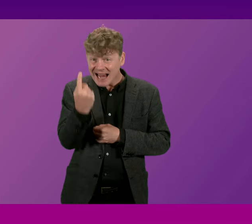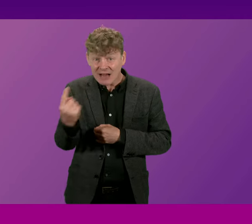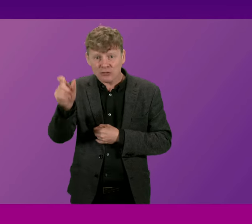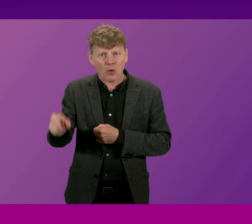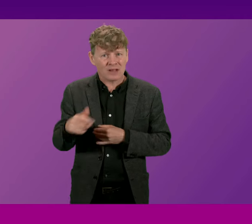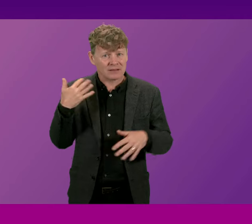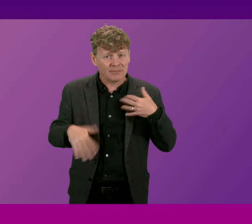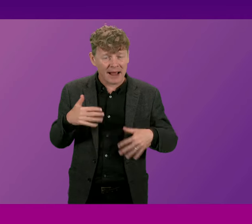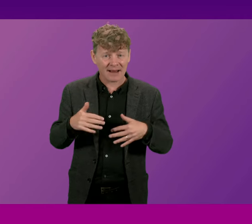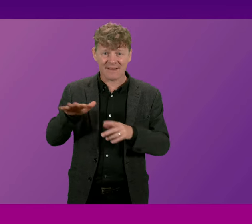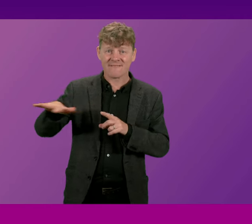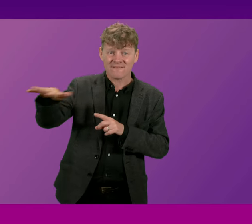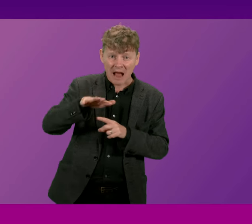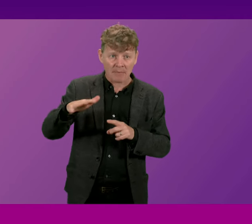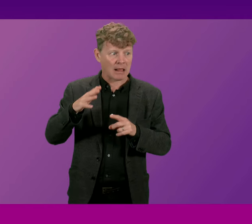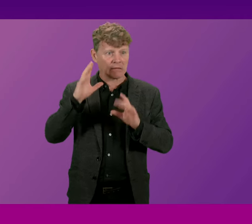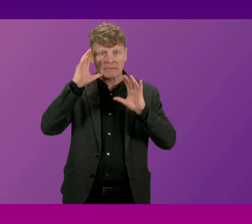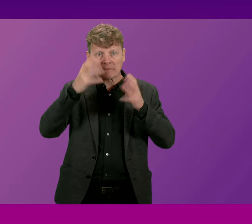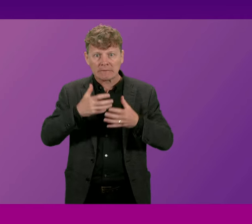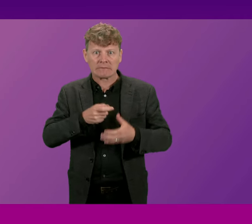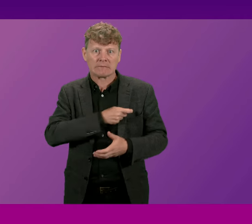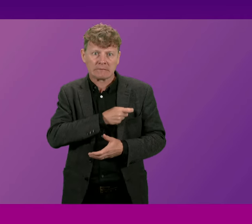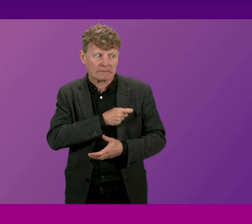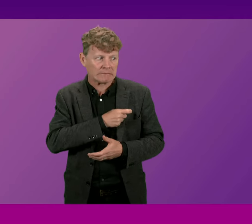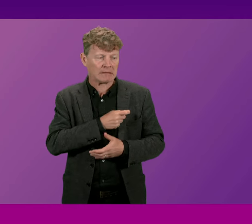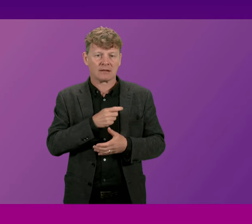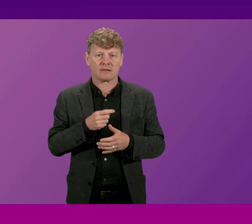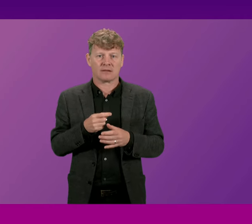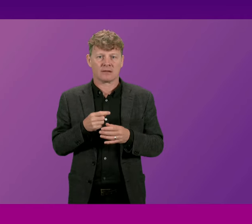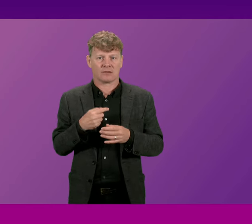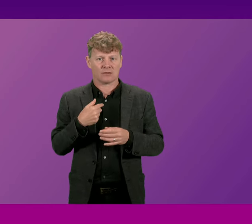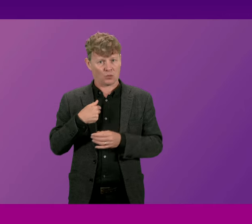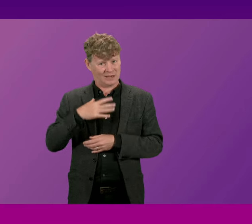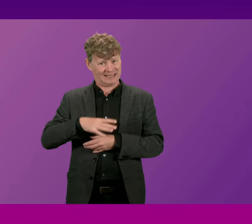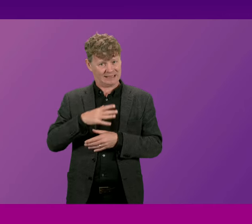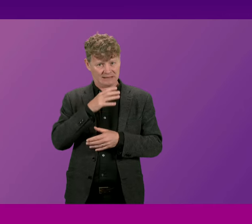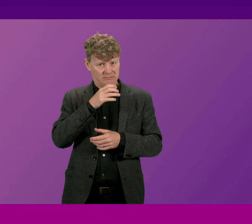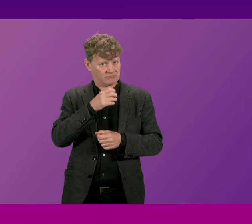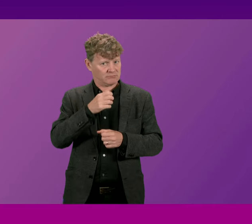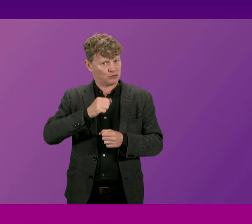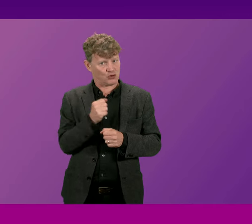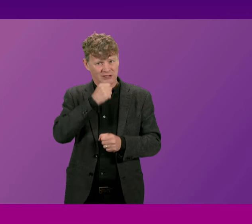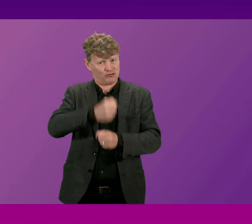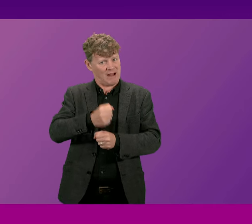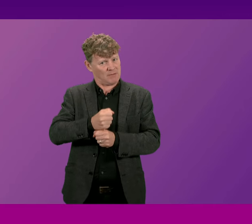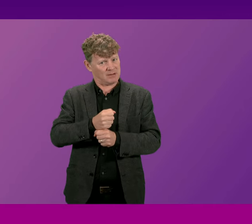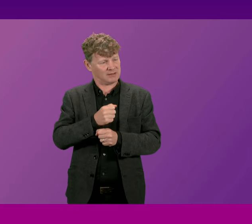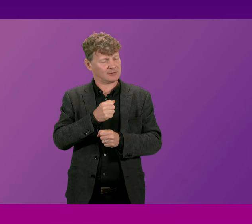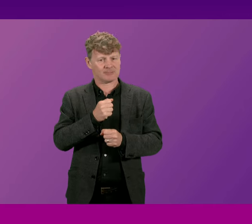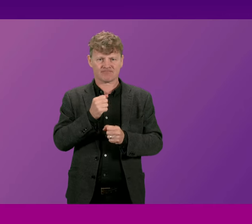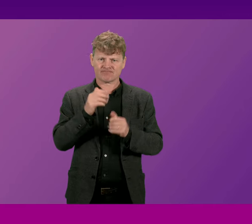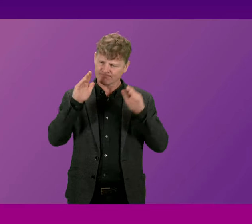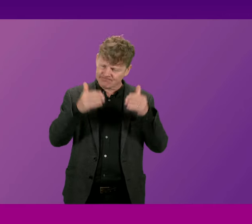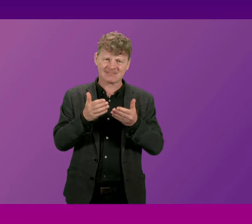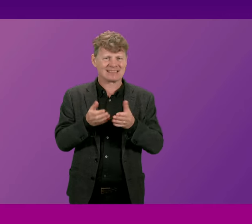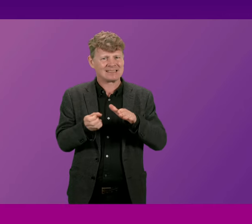anxious family and a workforce at breaking point and that we need a government in Scotland that is serious about saving our NHS so it's